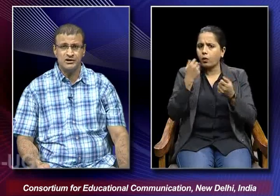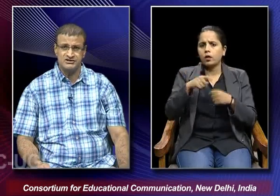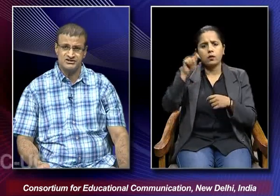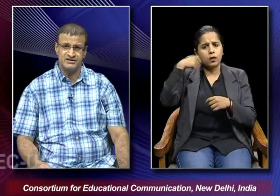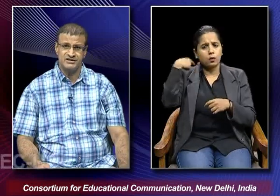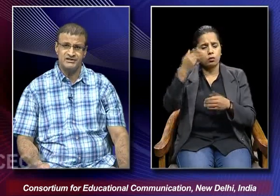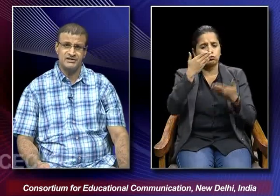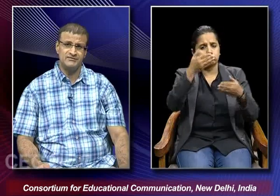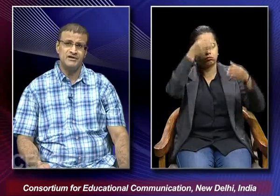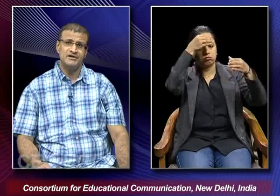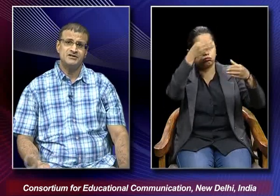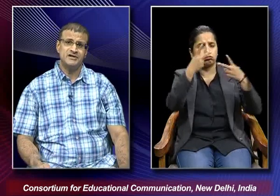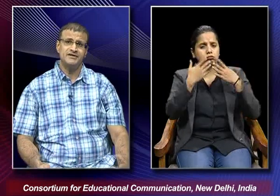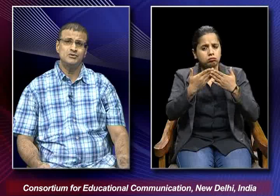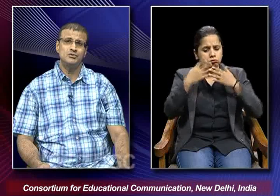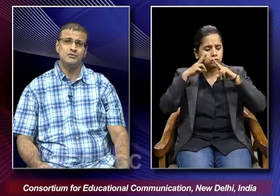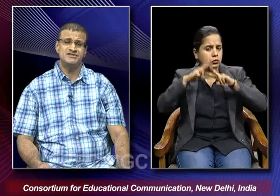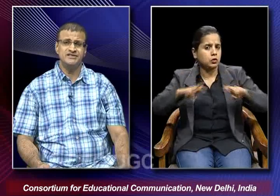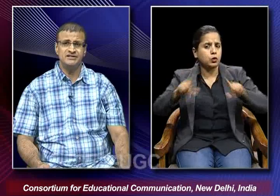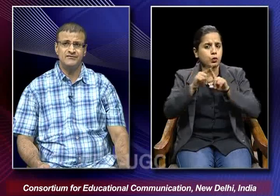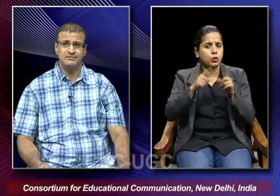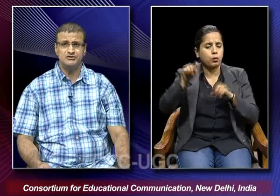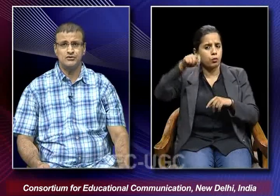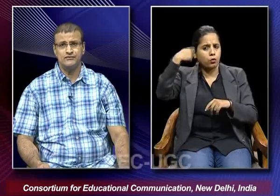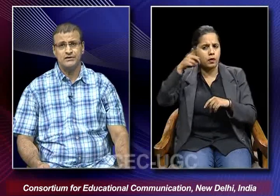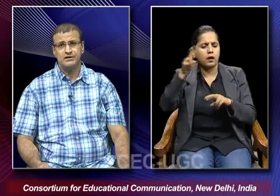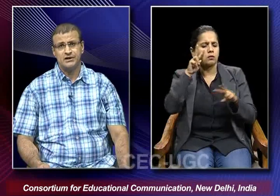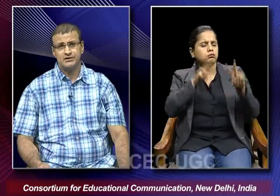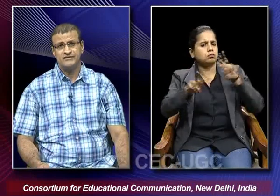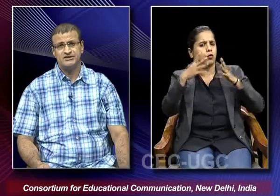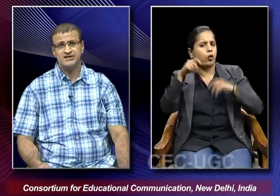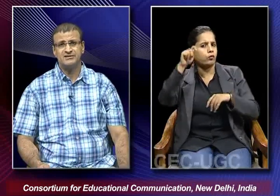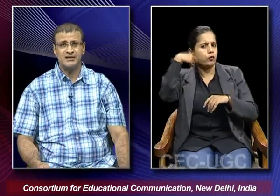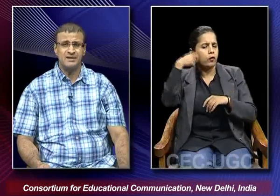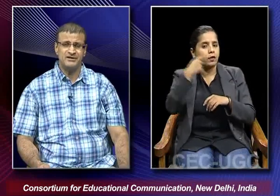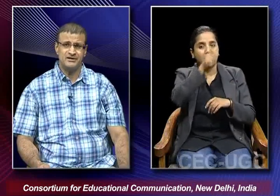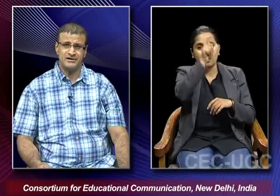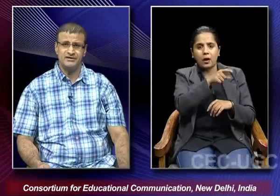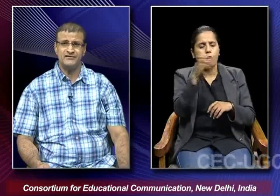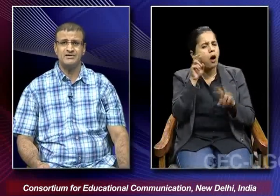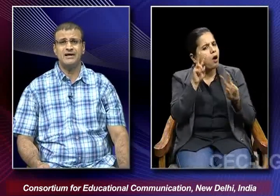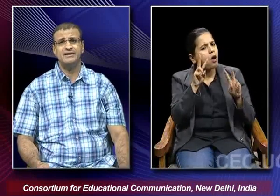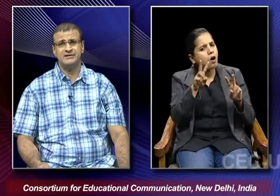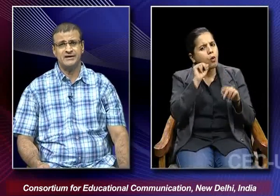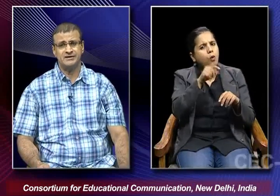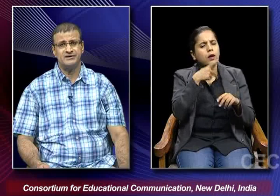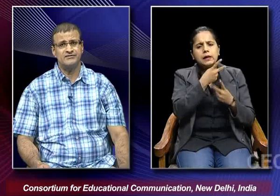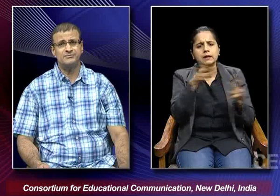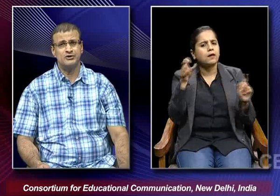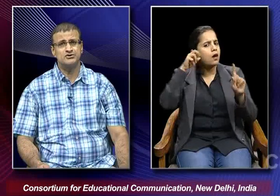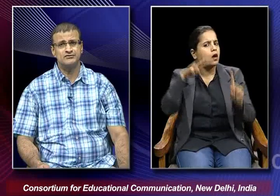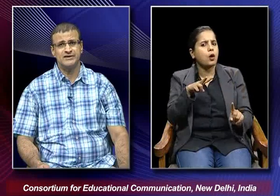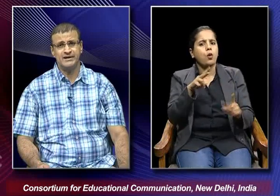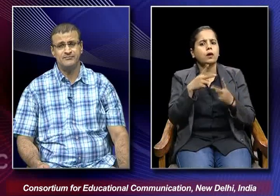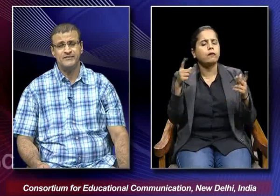scholars they have tried to see the films of Vishantaram in a different light at different